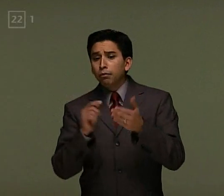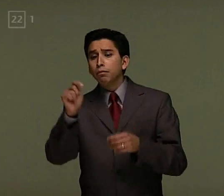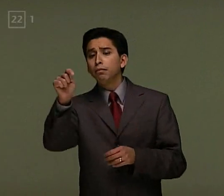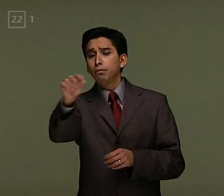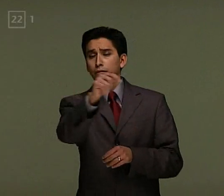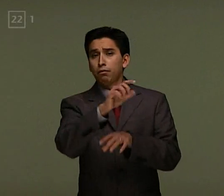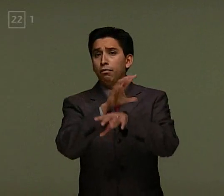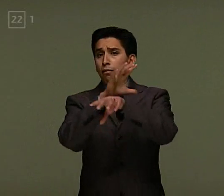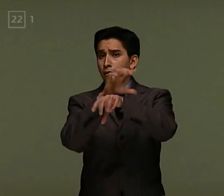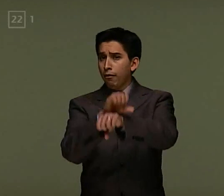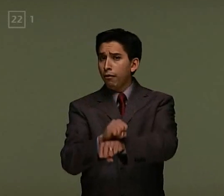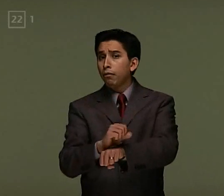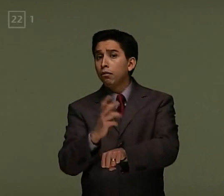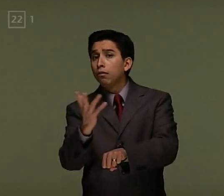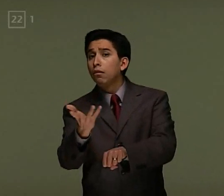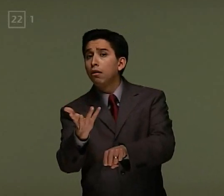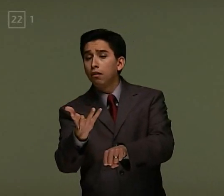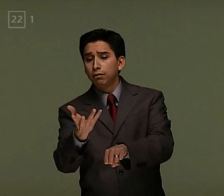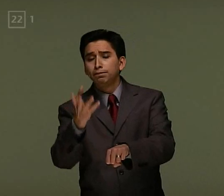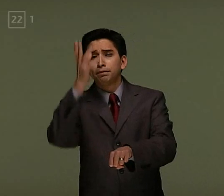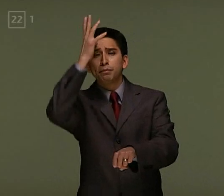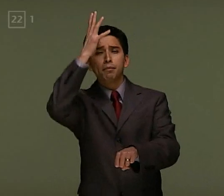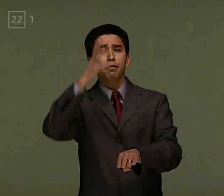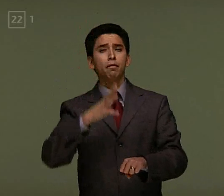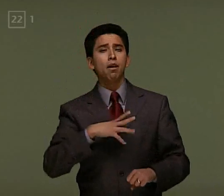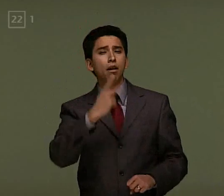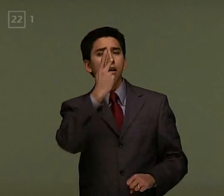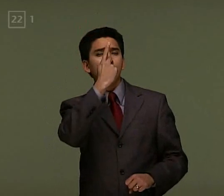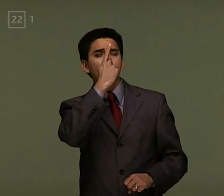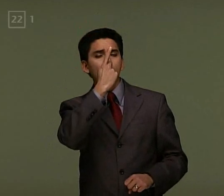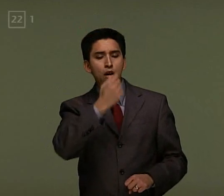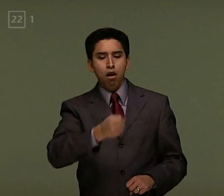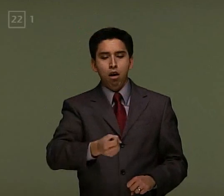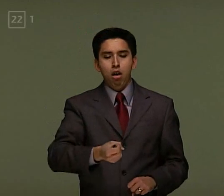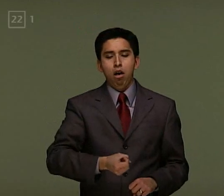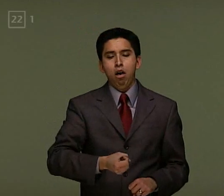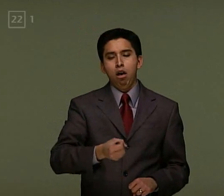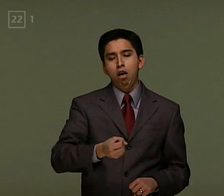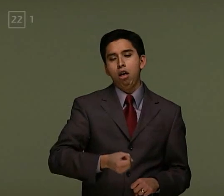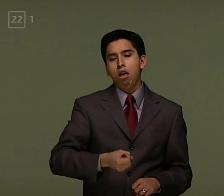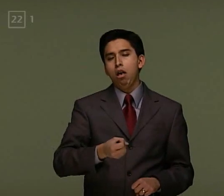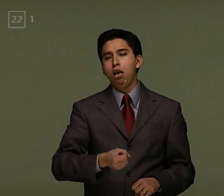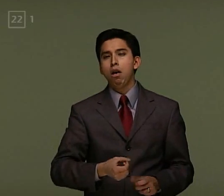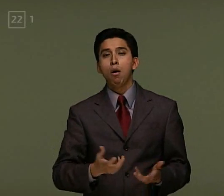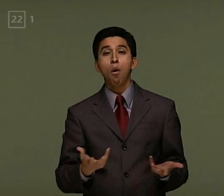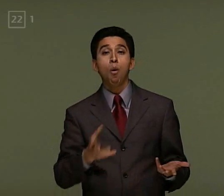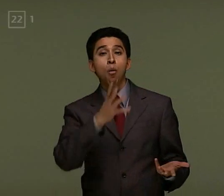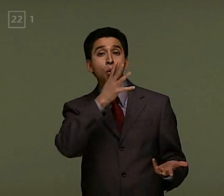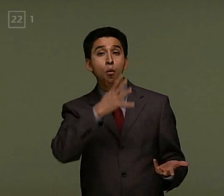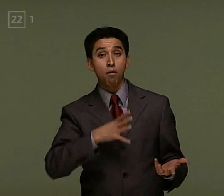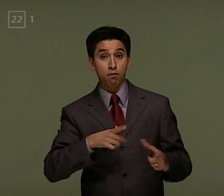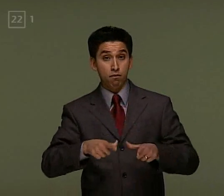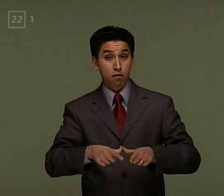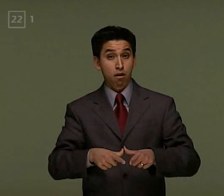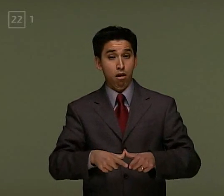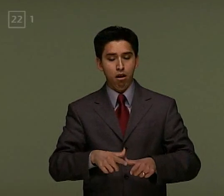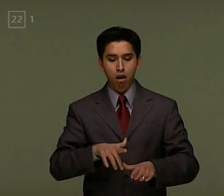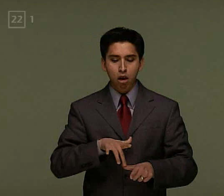roof. Went like wa-tau suit. That's just how I do. Then I broke my car. Then I fuck your bitch.